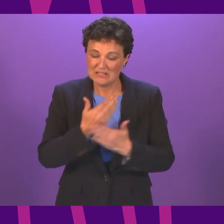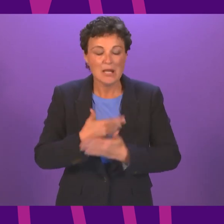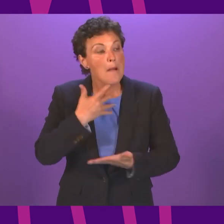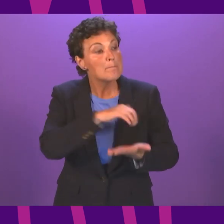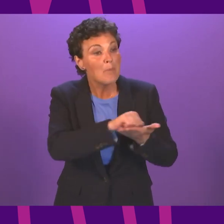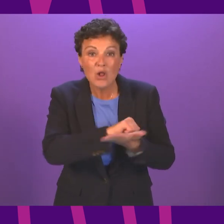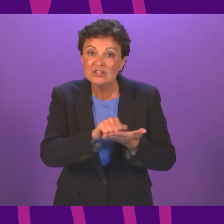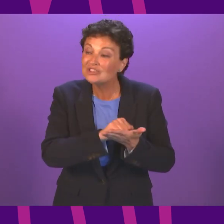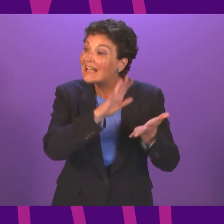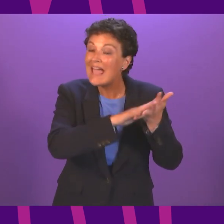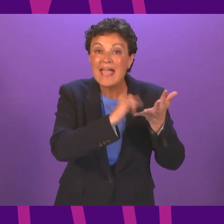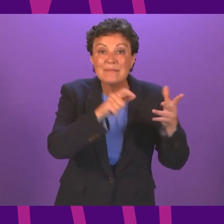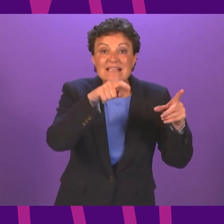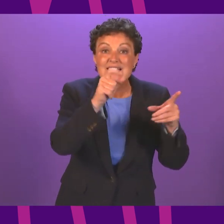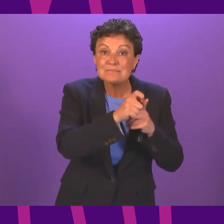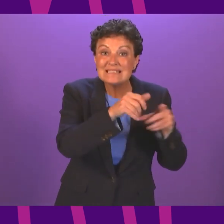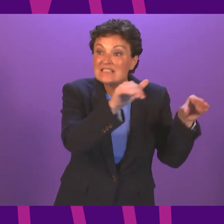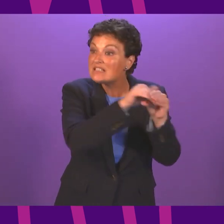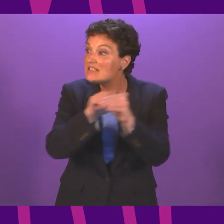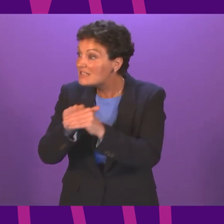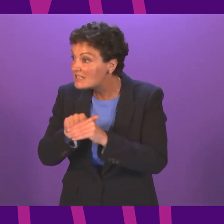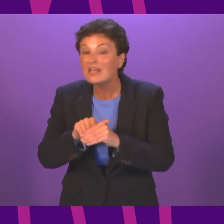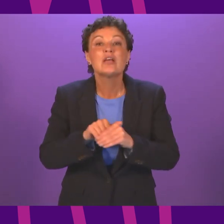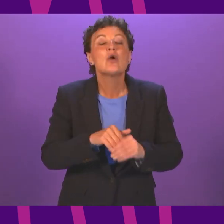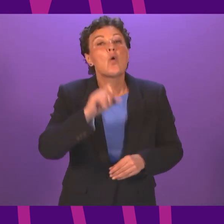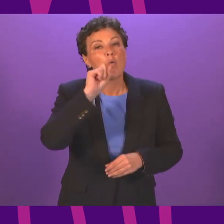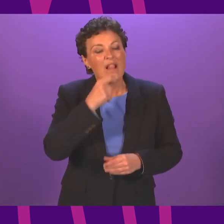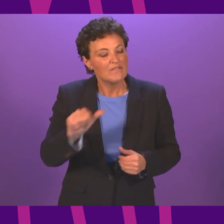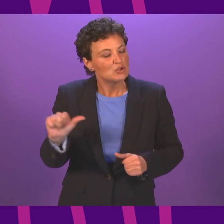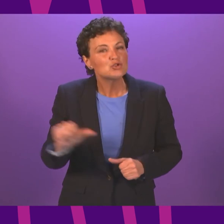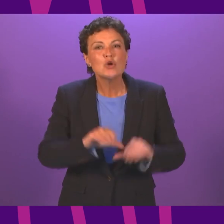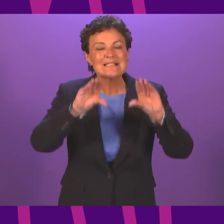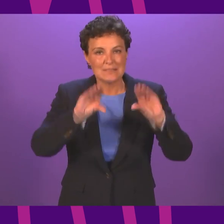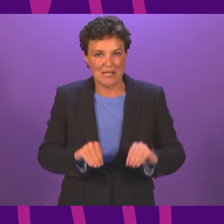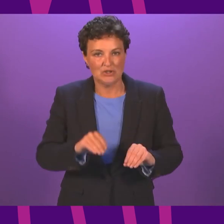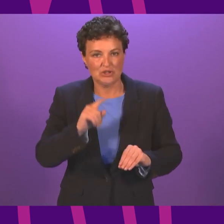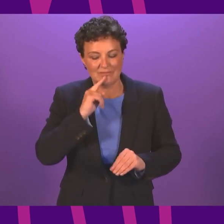members I was unable to take. There will be a short suspension while we move on to the next item of business.